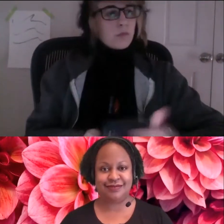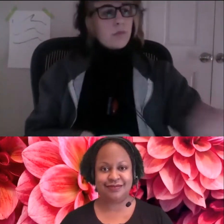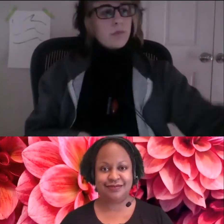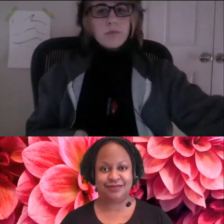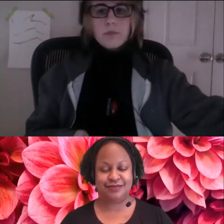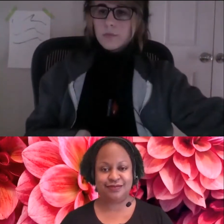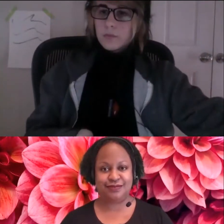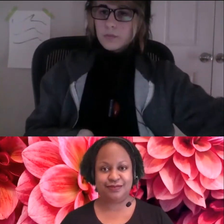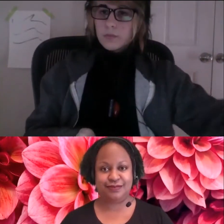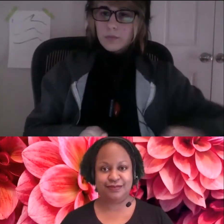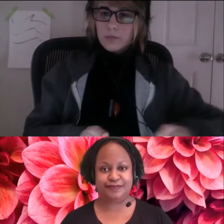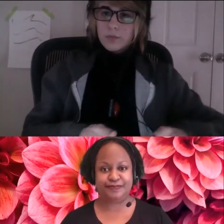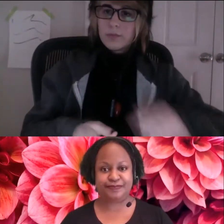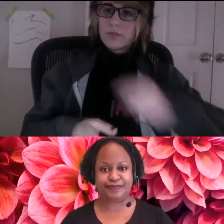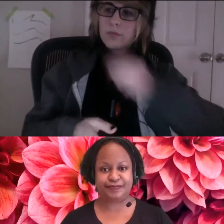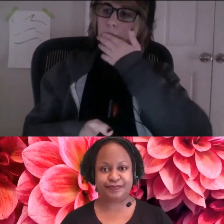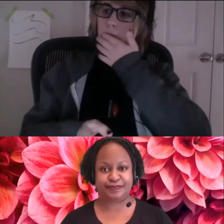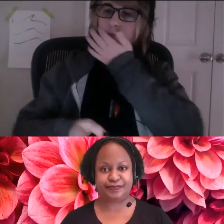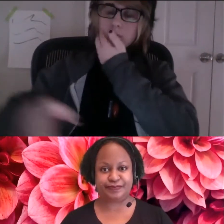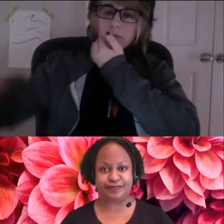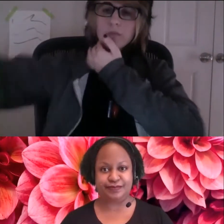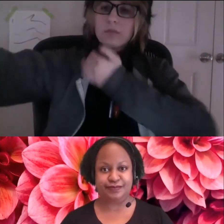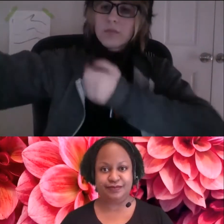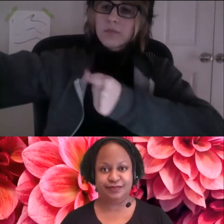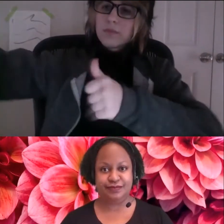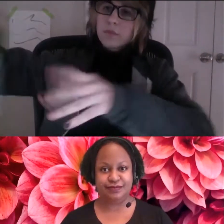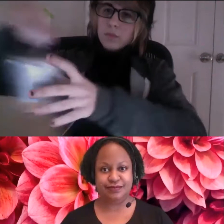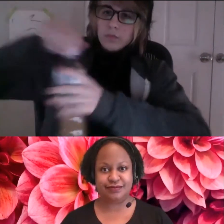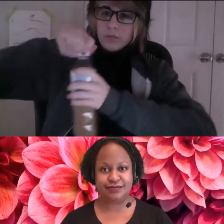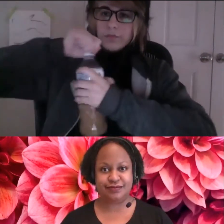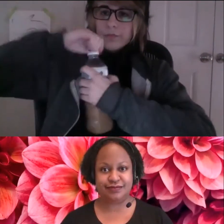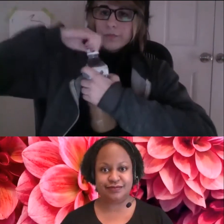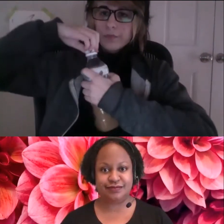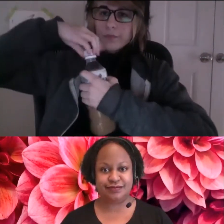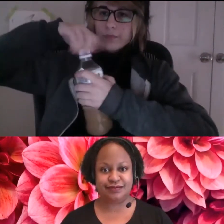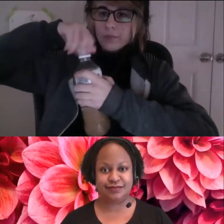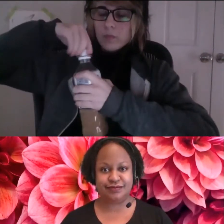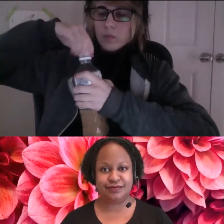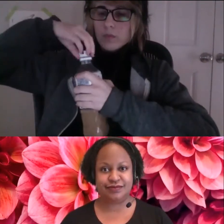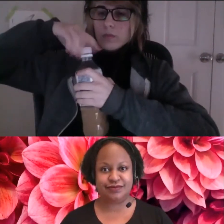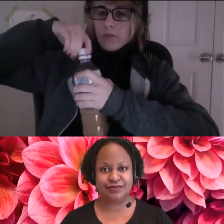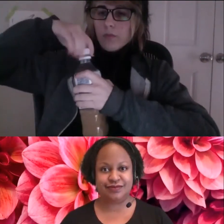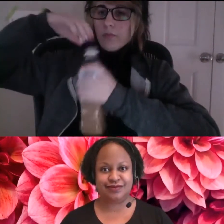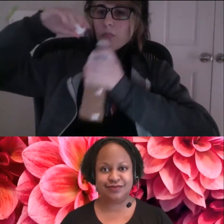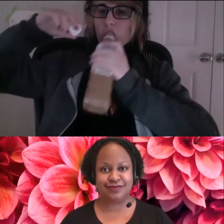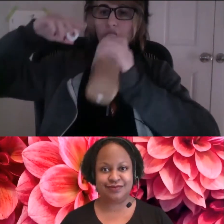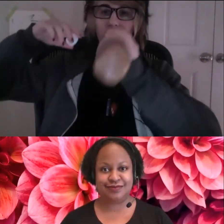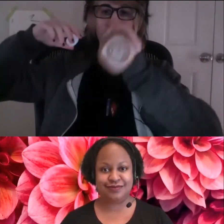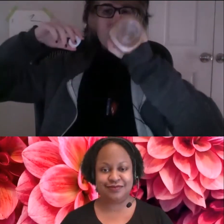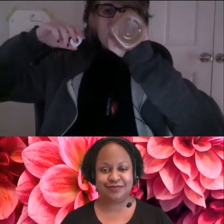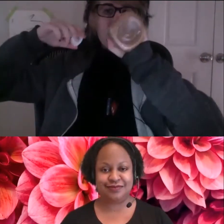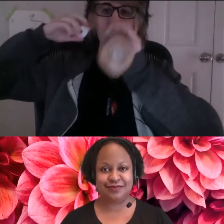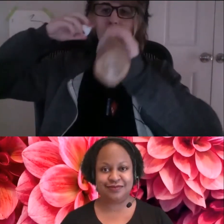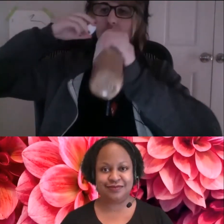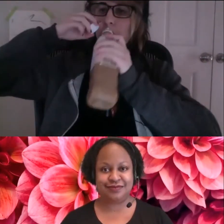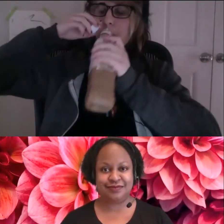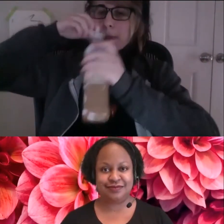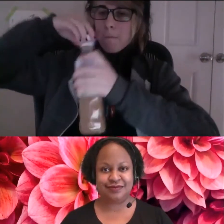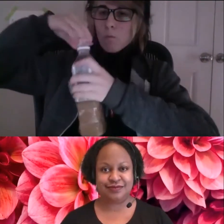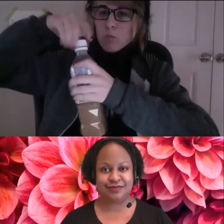the, uh, just, you know, the background behind me is a nice kind of warm yellow with some geeky posters on the walls.